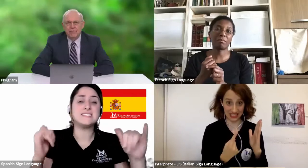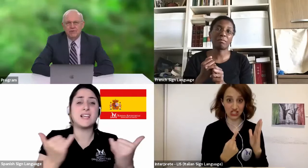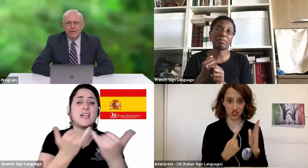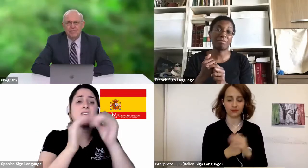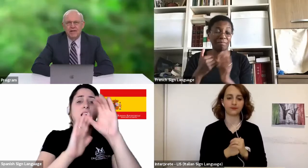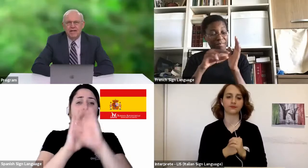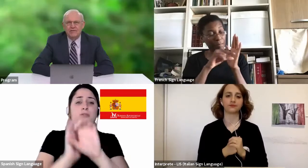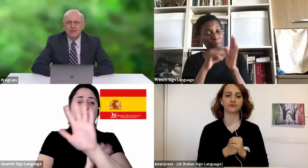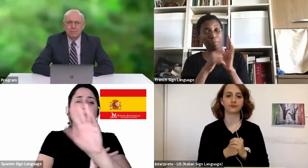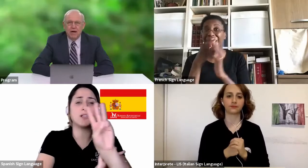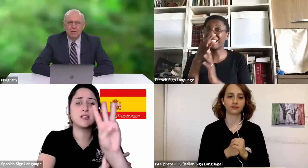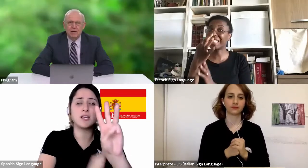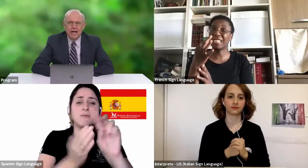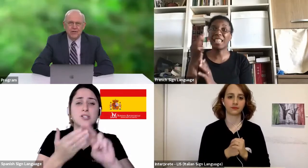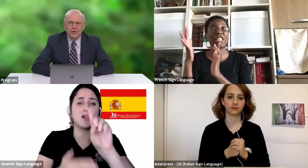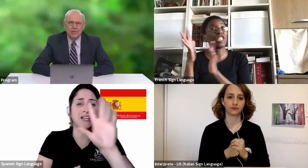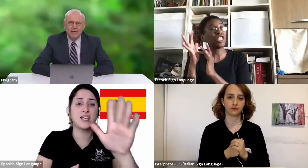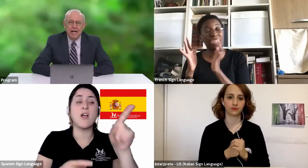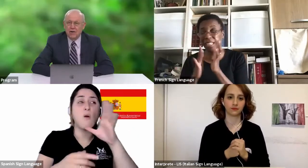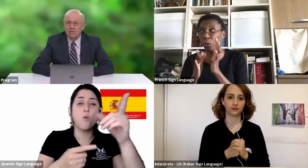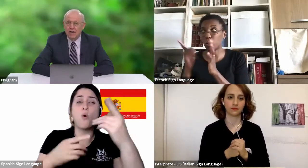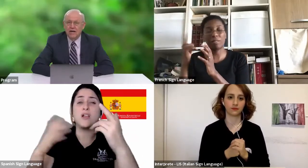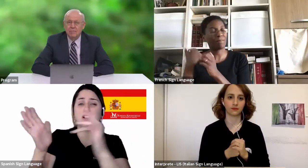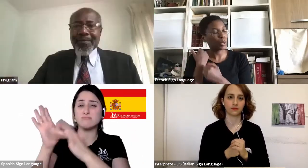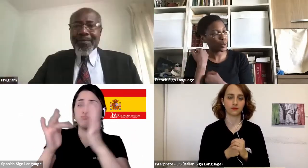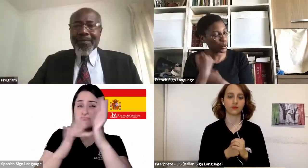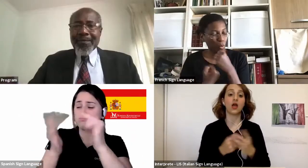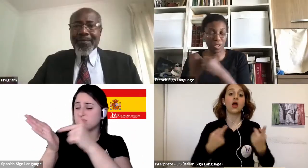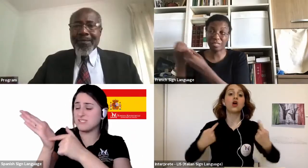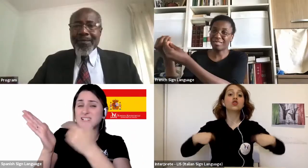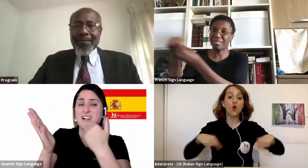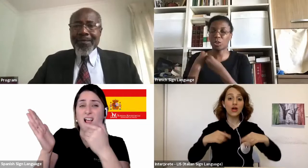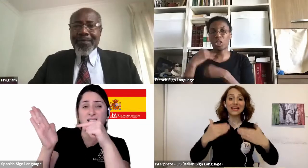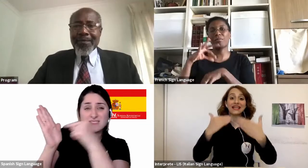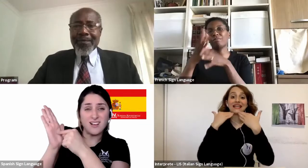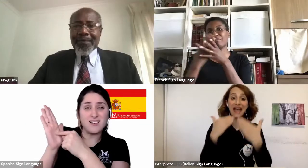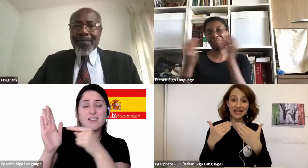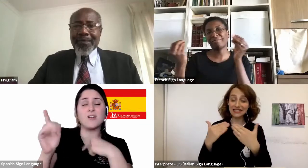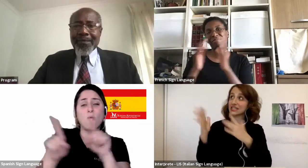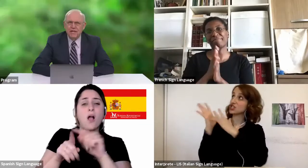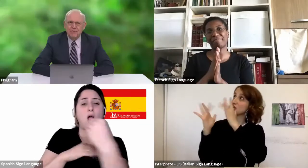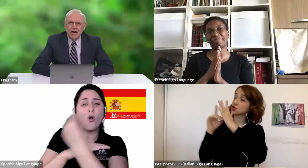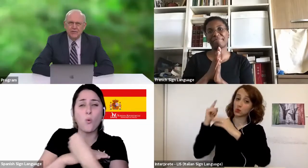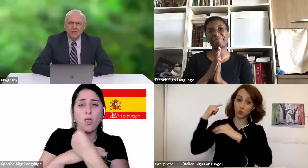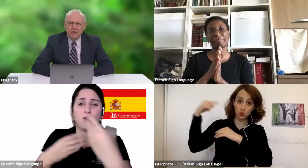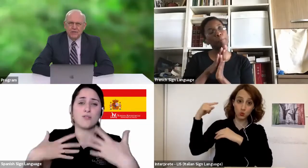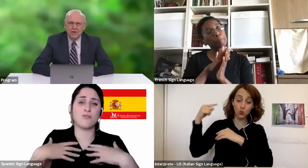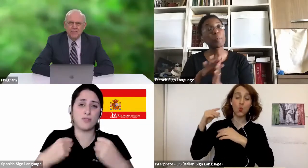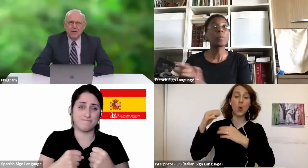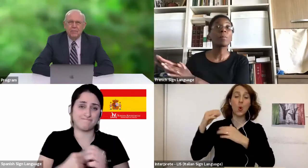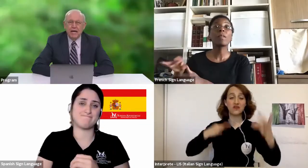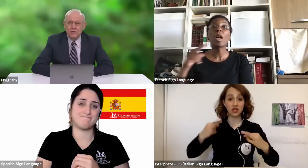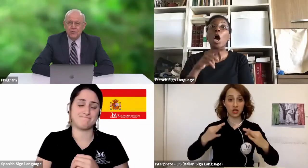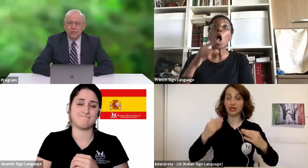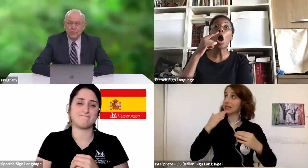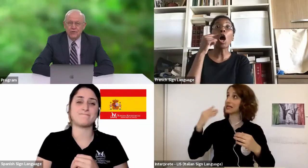Mafosa is a Zimbabwean national and long-time church administrator. He received his doctorate of ministry